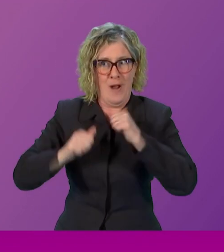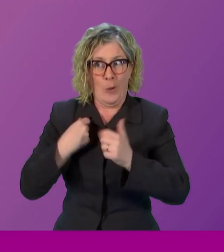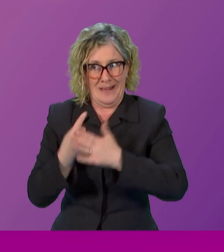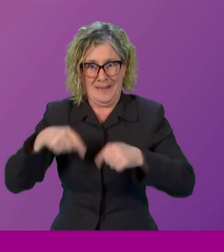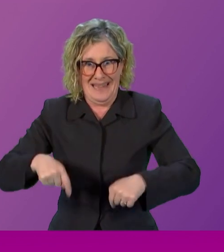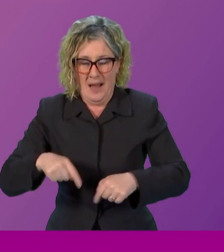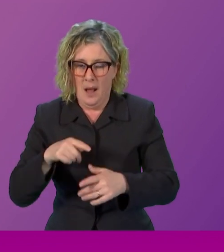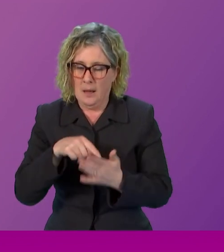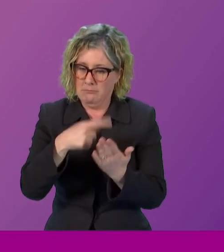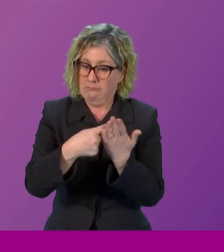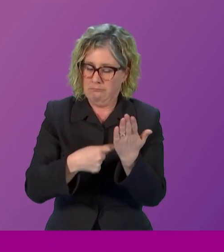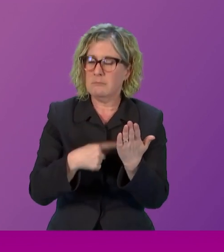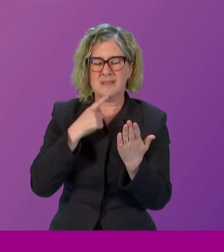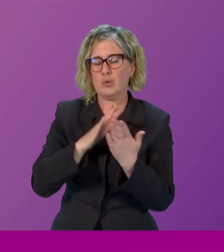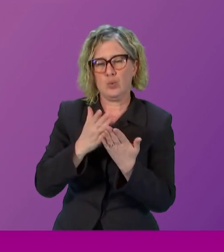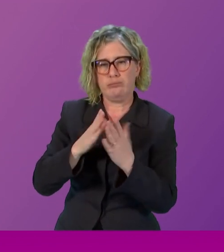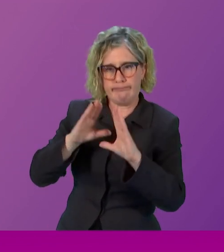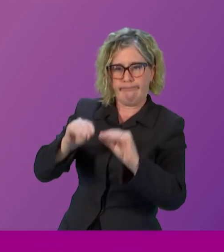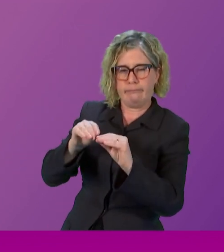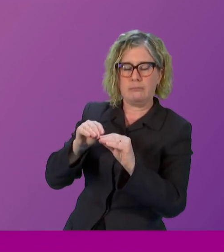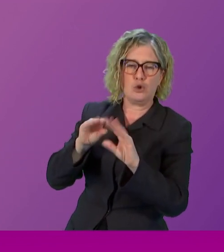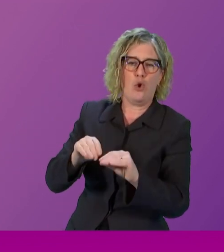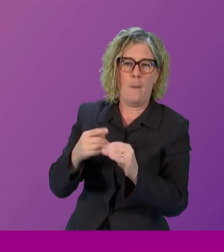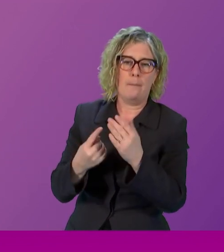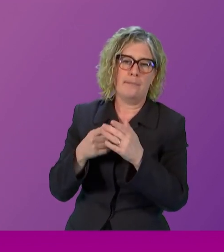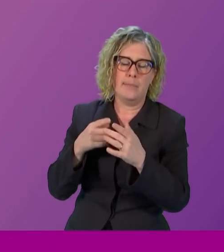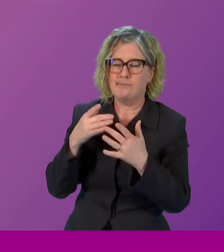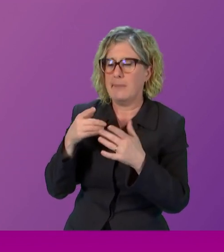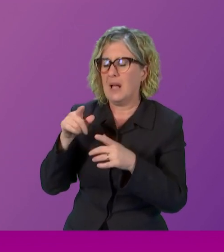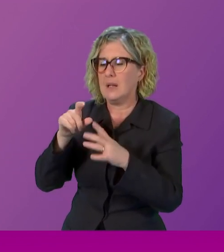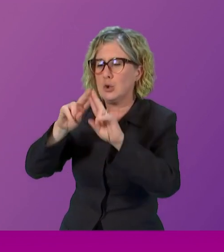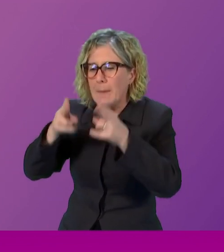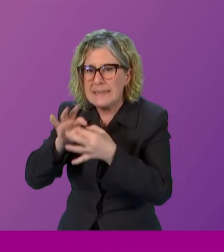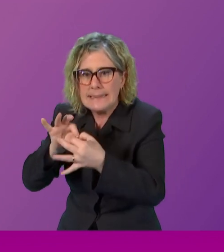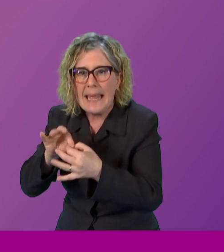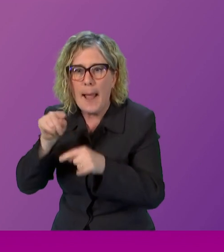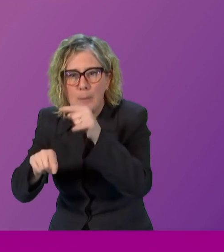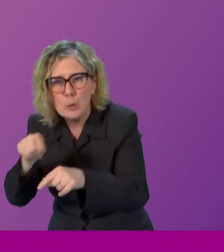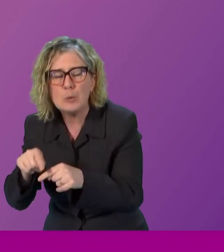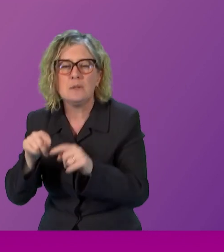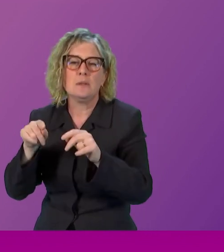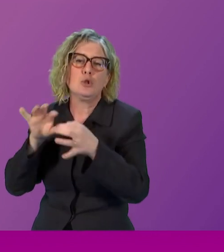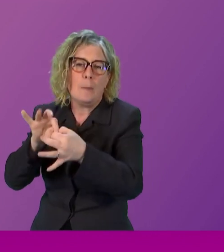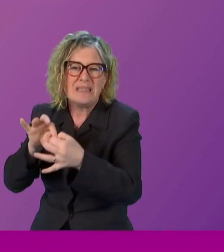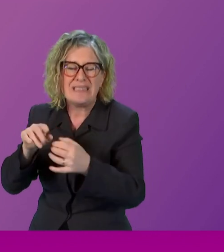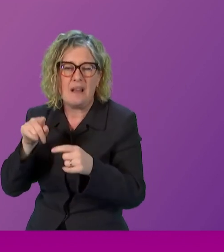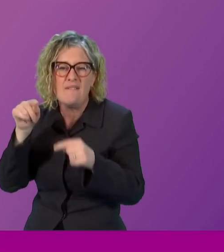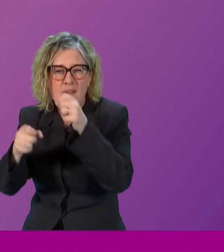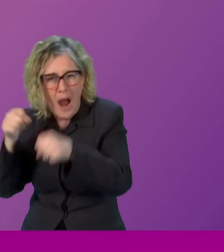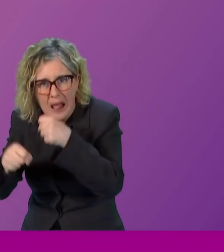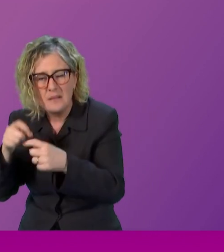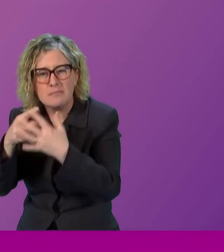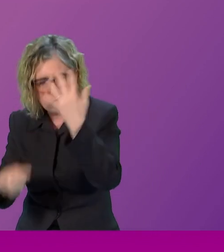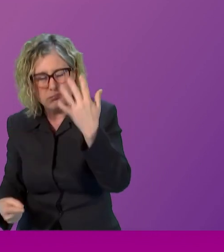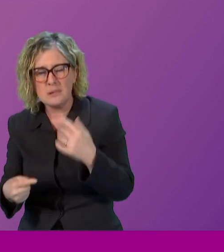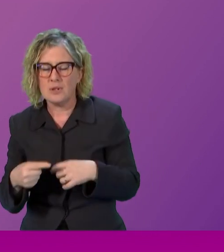but very soon this parliament will consider consultation on some proposals from Helena Kennedy's report